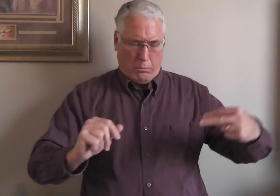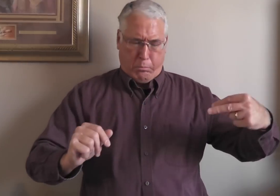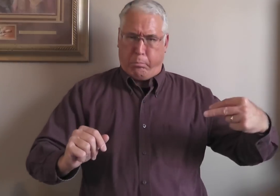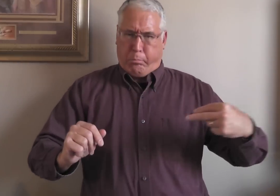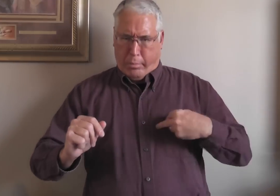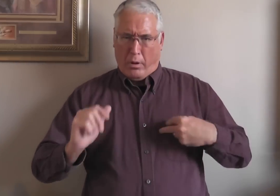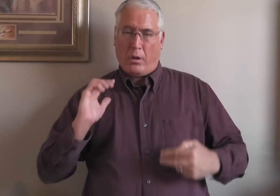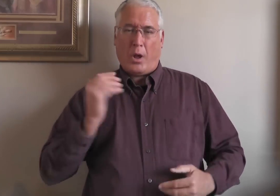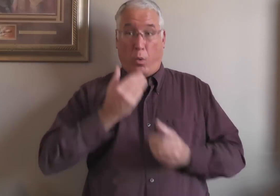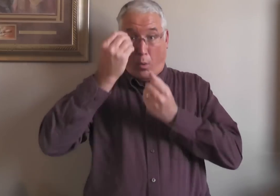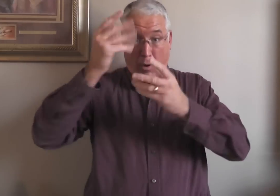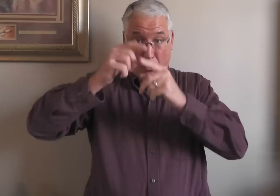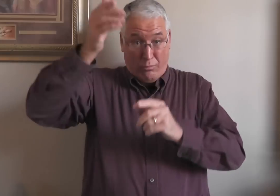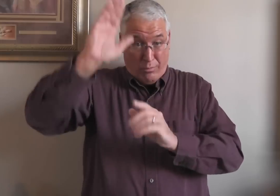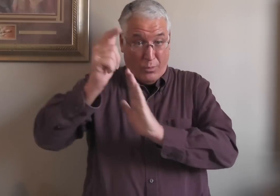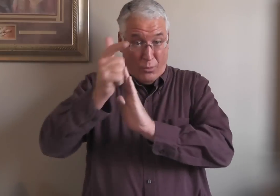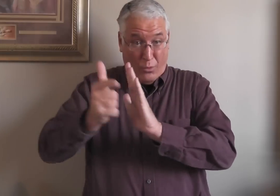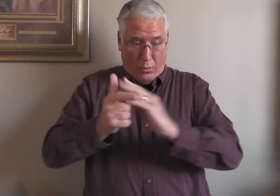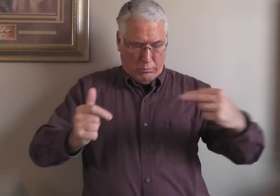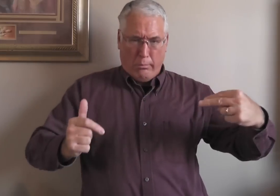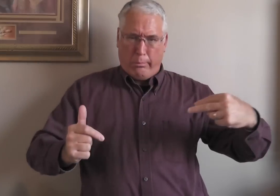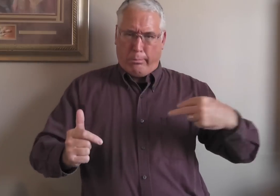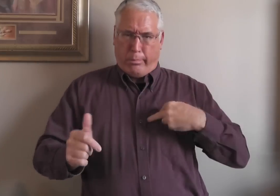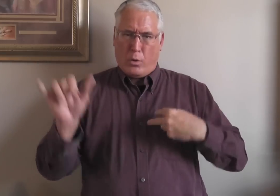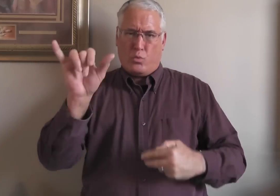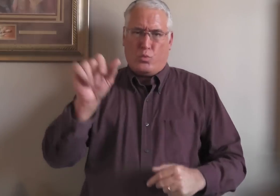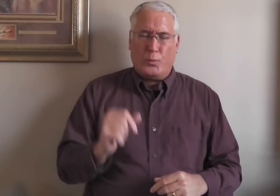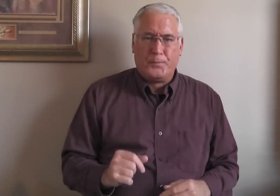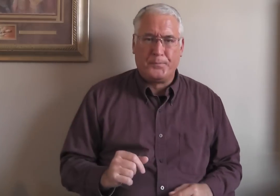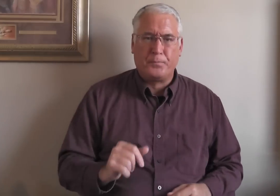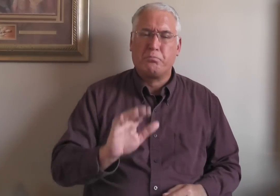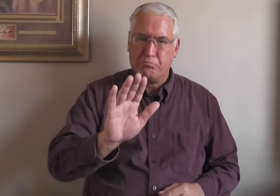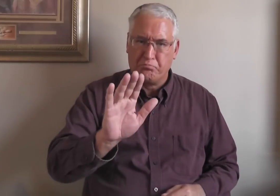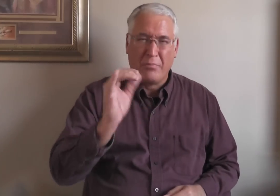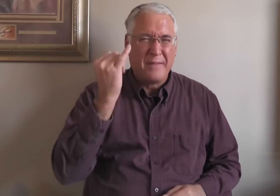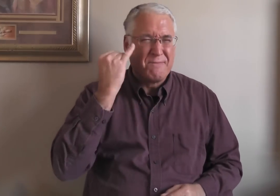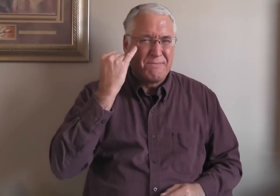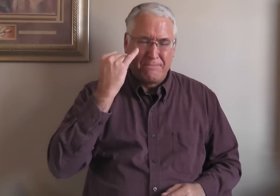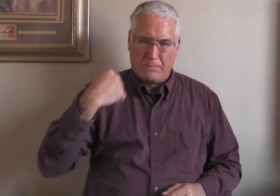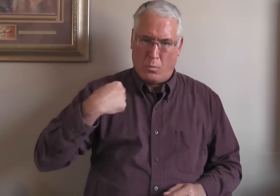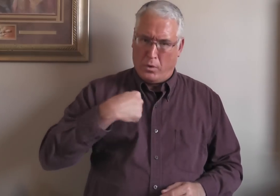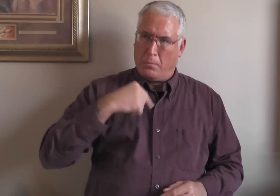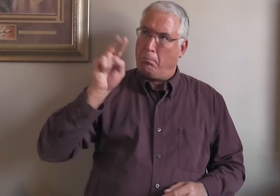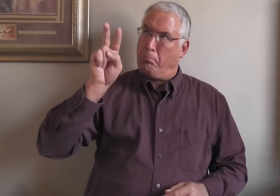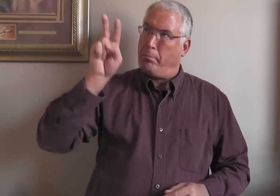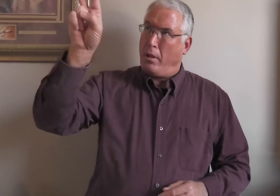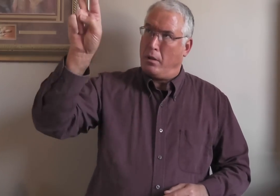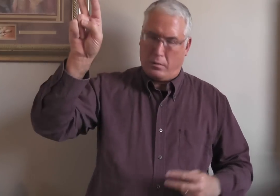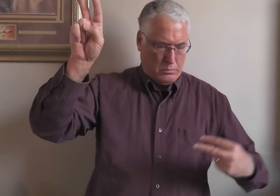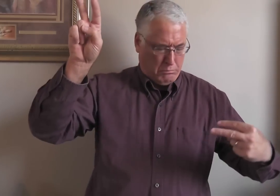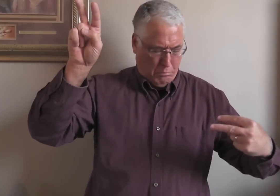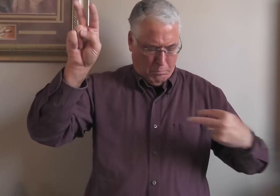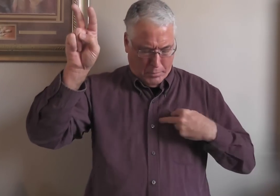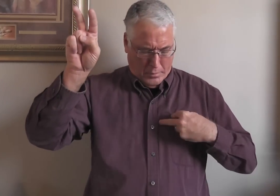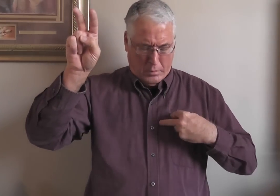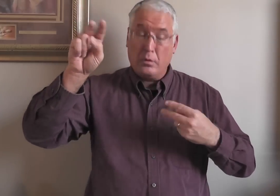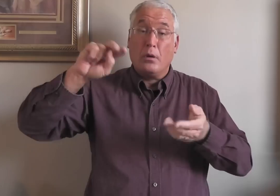no, no. We also need to plug into ourselves, obeying the law. Well, if we plug into Jesus and